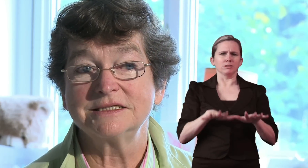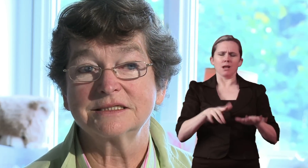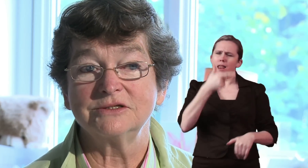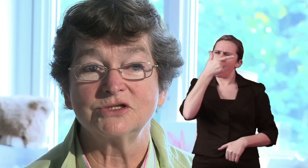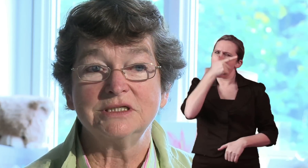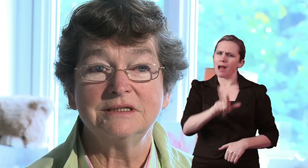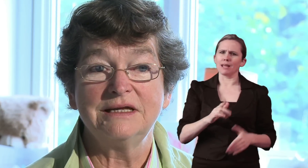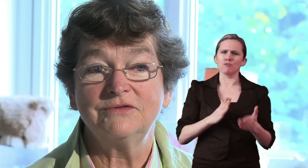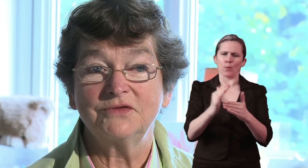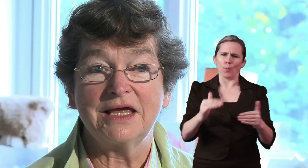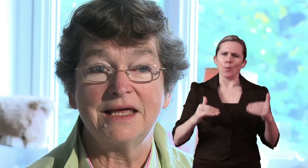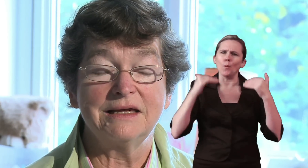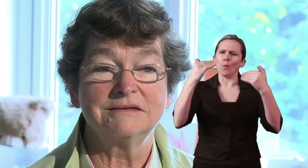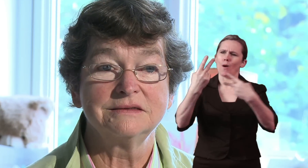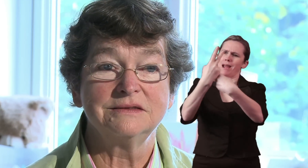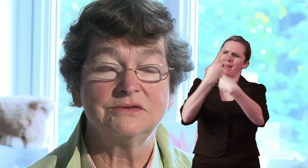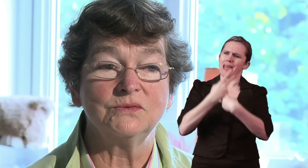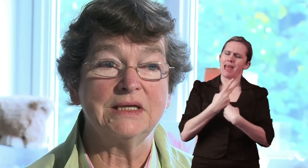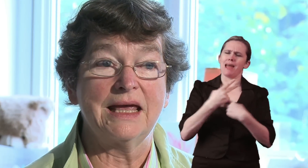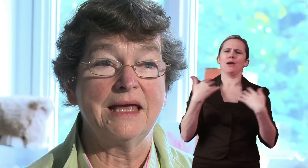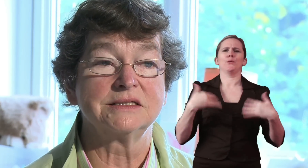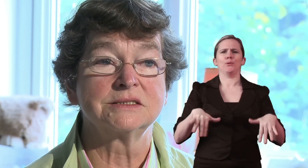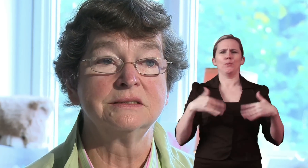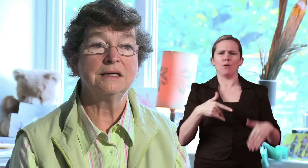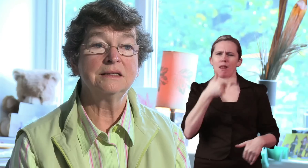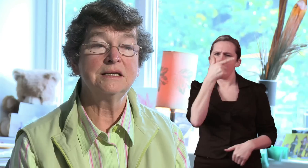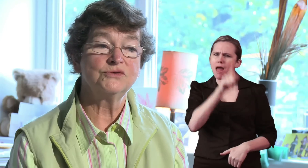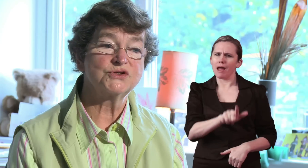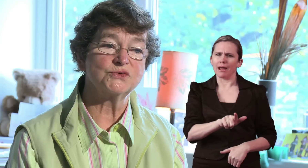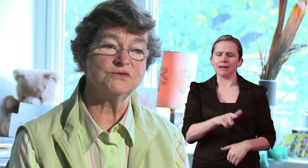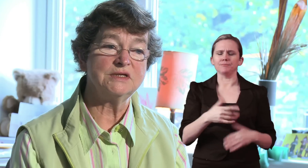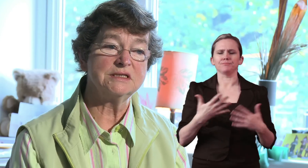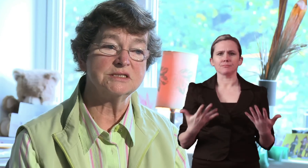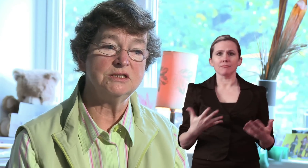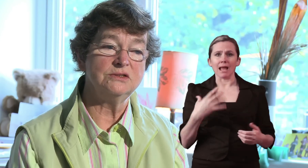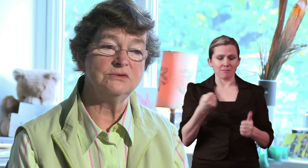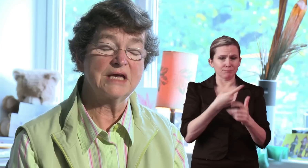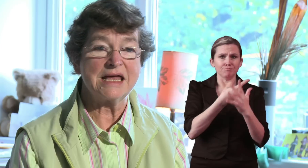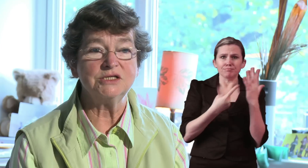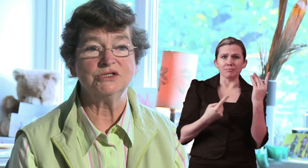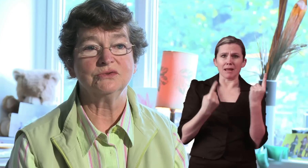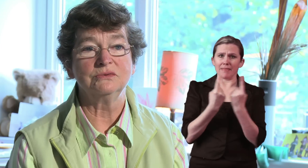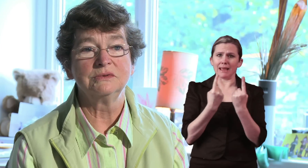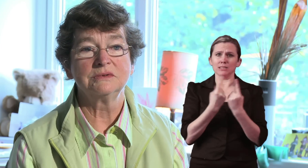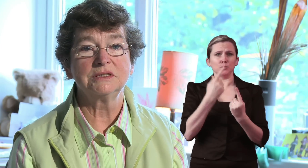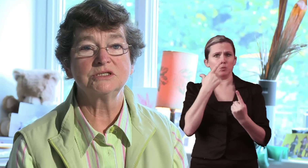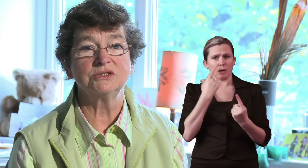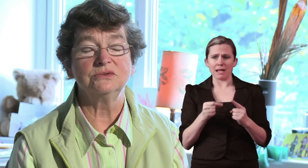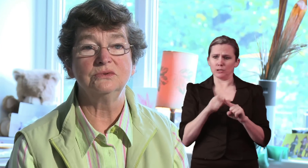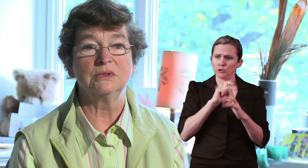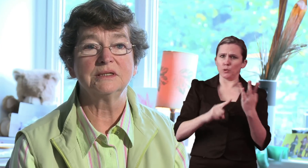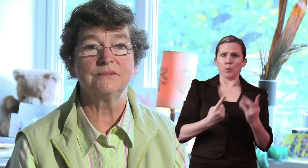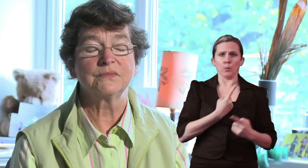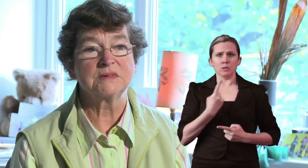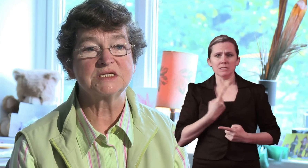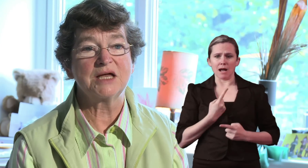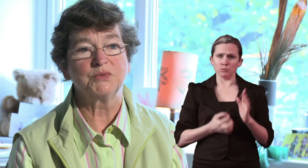this country in the level of care that we get and there are all sorts of things that you can do to help